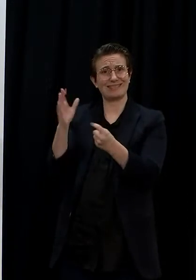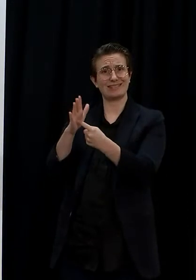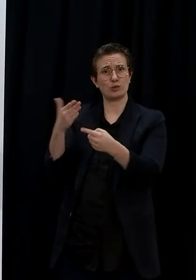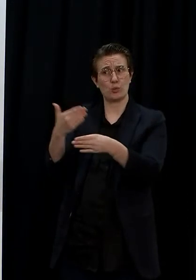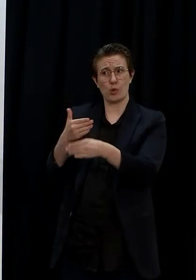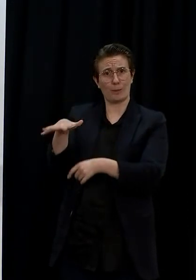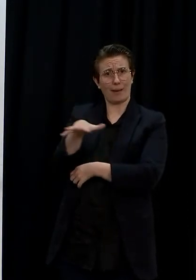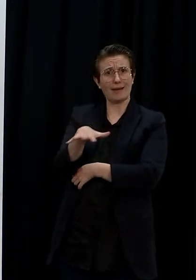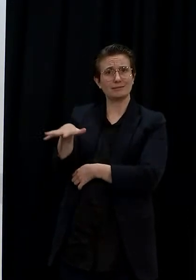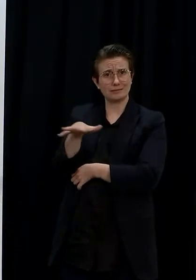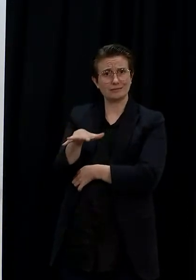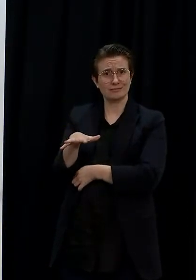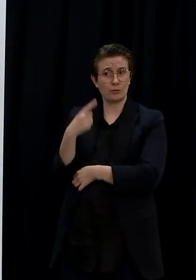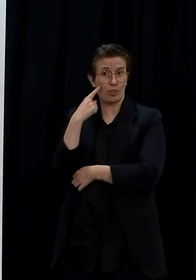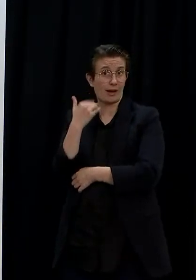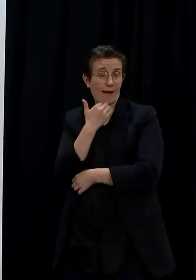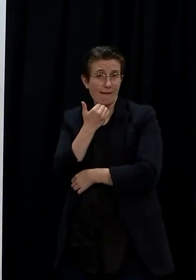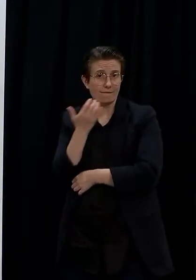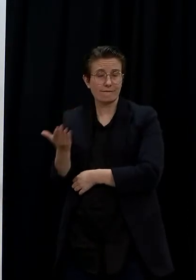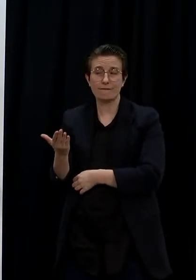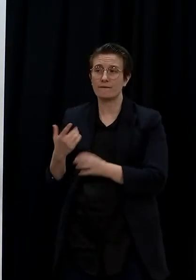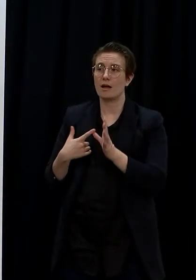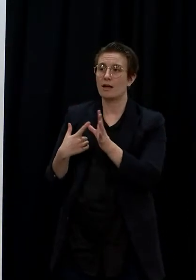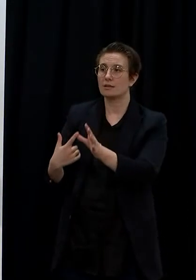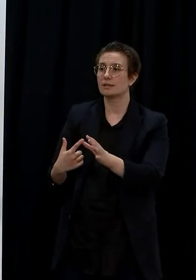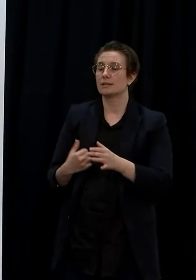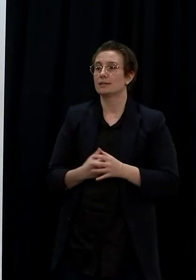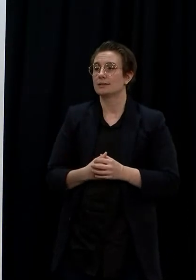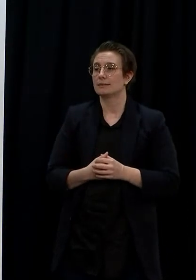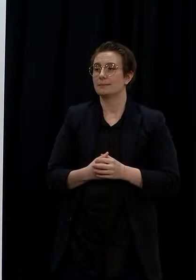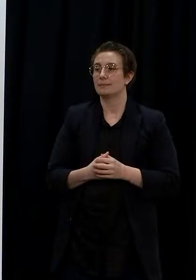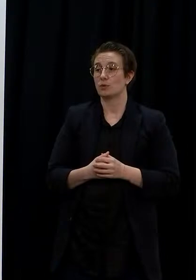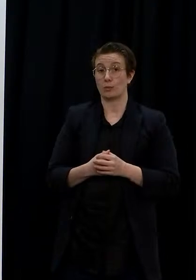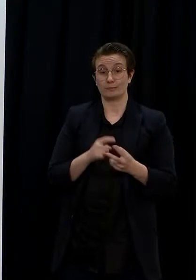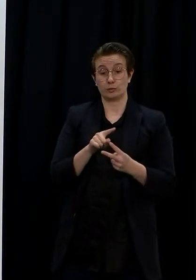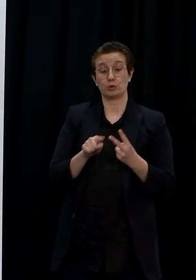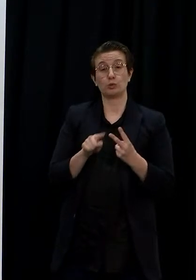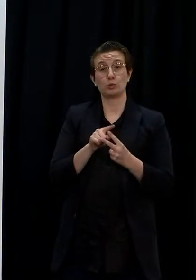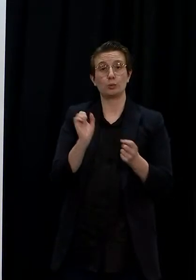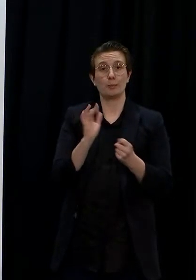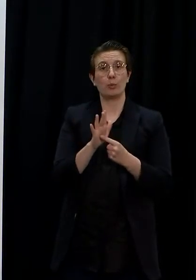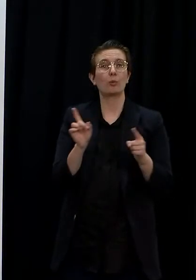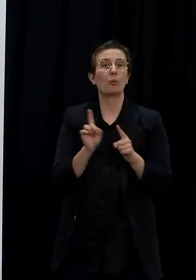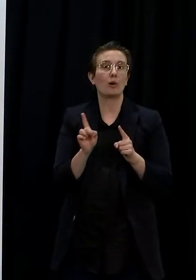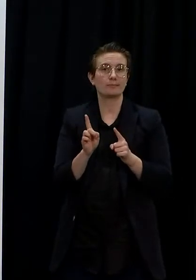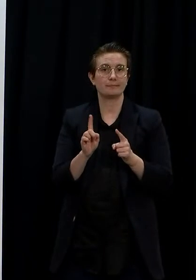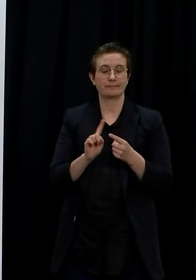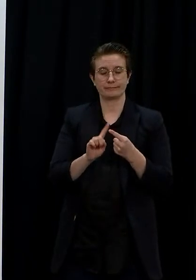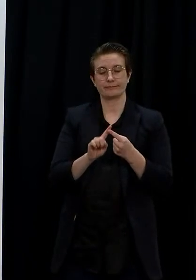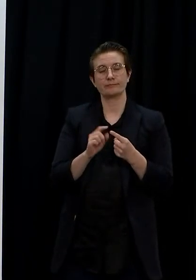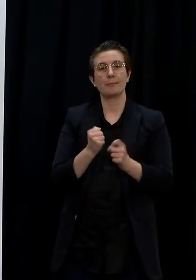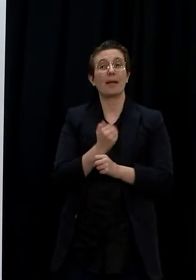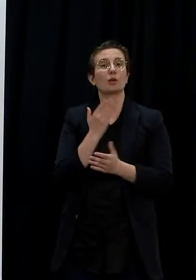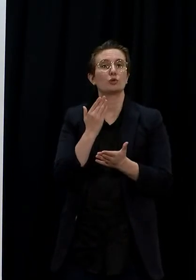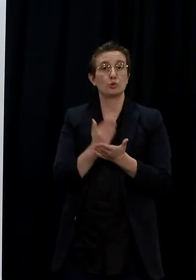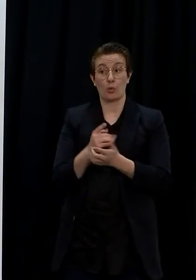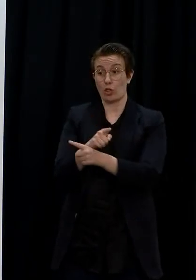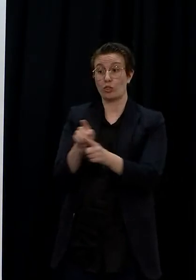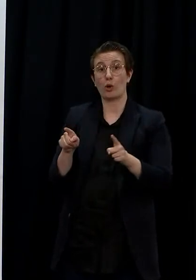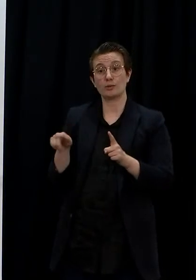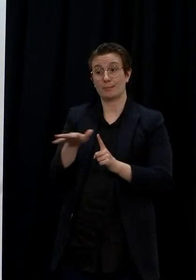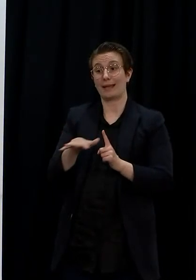are really important for us. That we still have the very best infection protection controls we can. At those places people are still able to go.